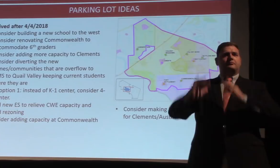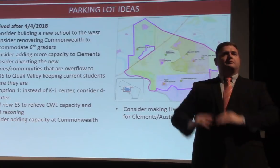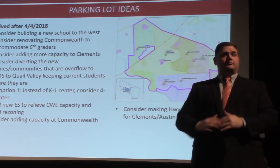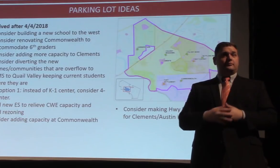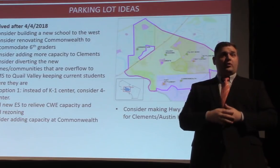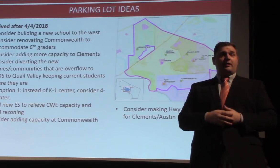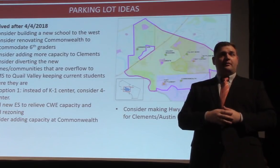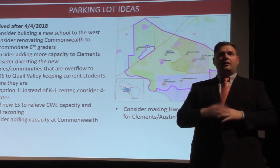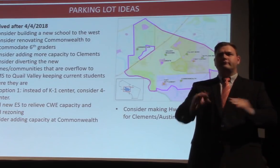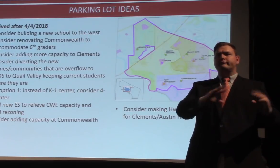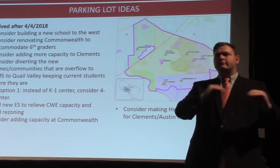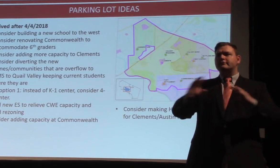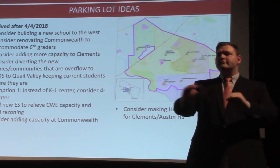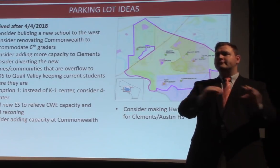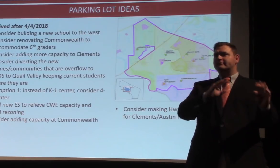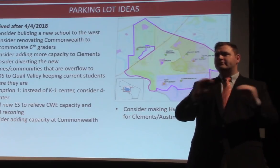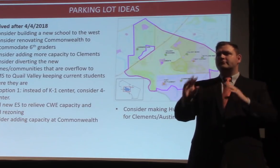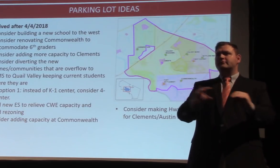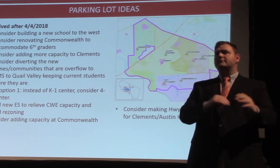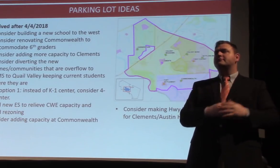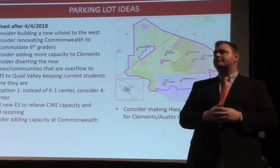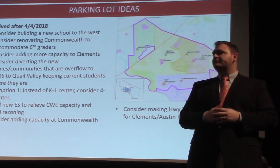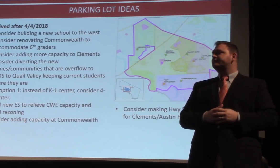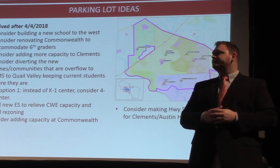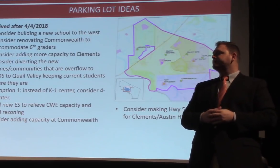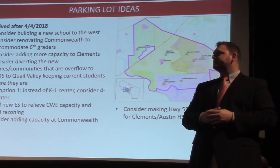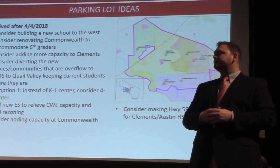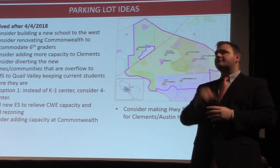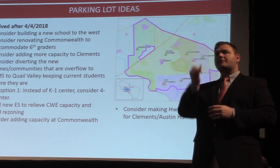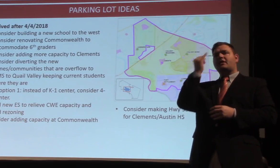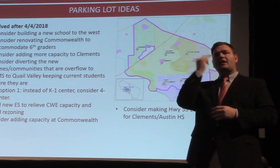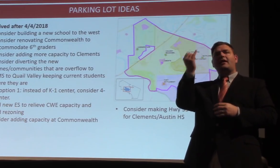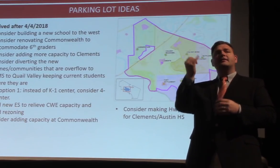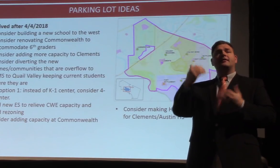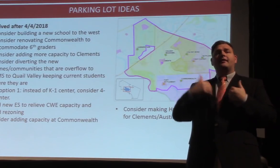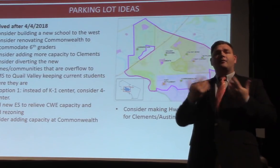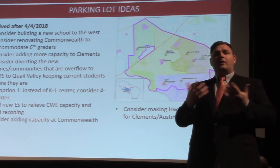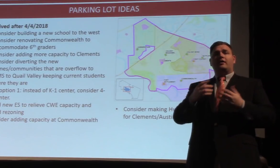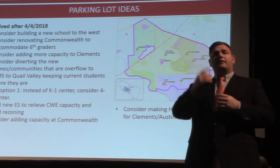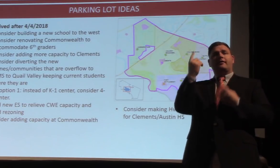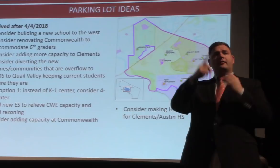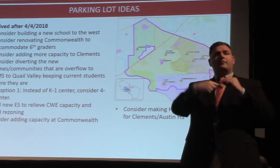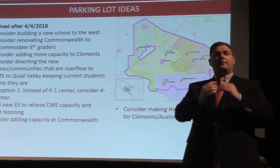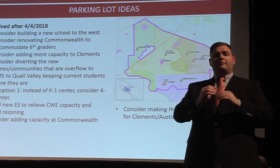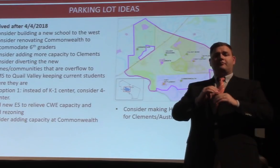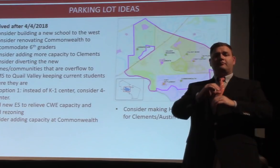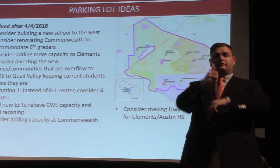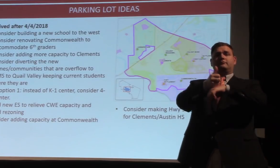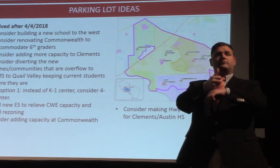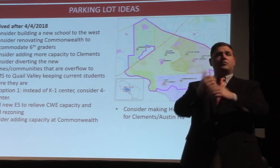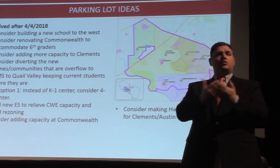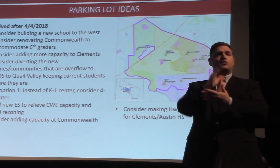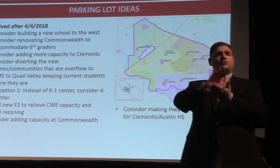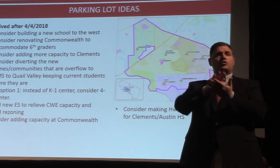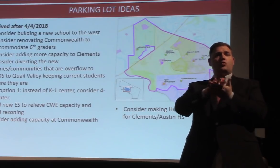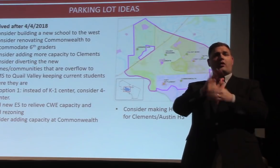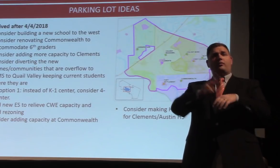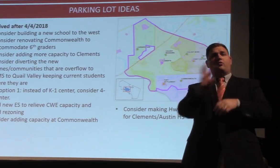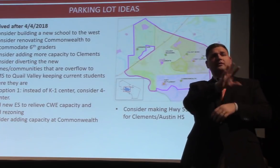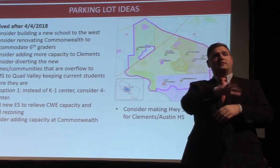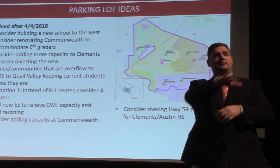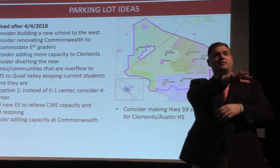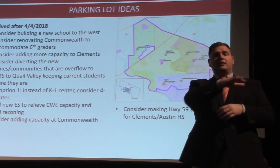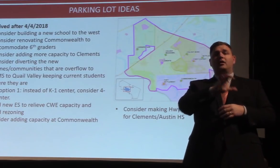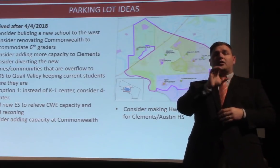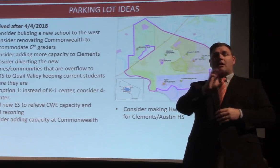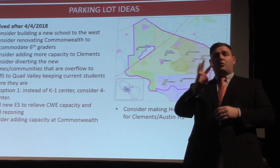Okay, other ideas that we have here. Consider building a new school to the west. Consider renovating Commonwealth